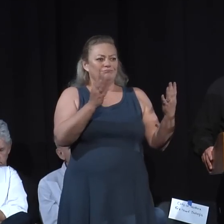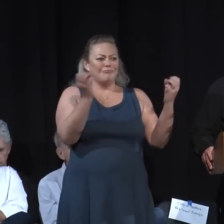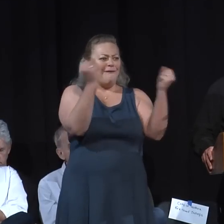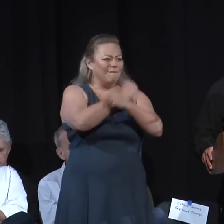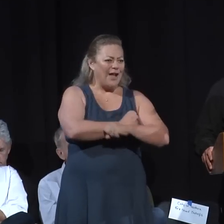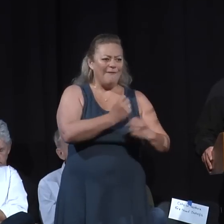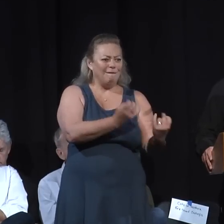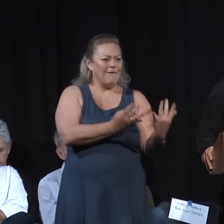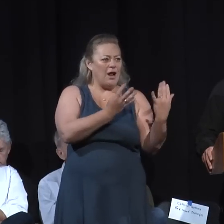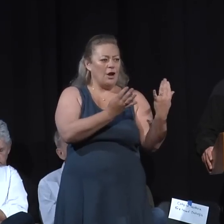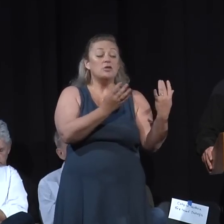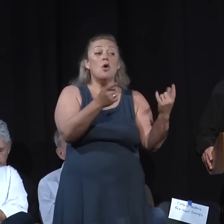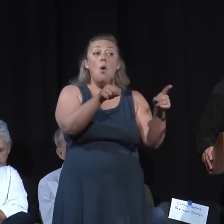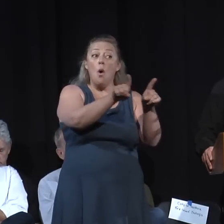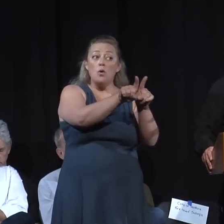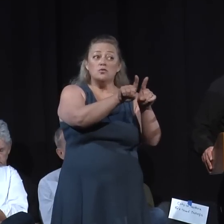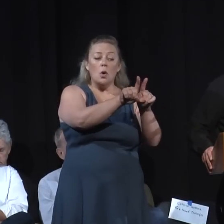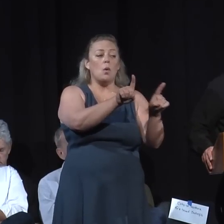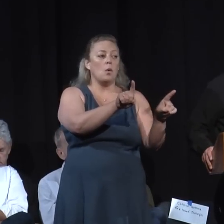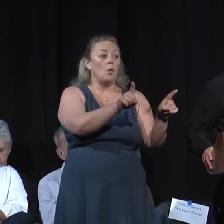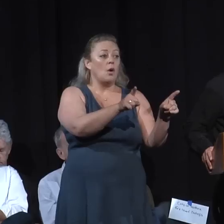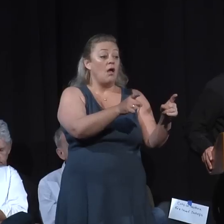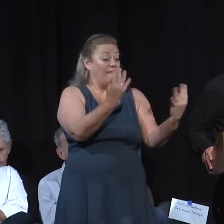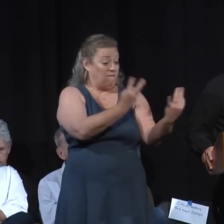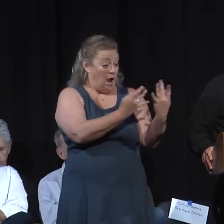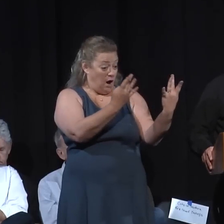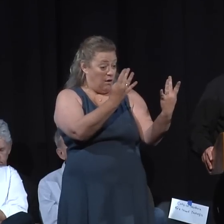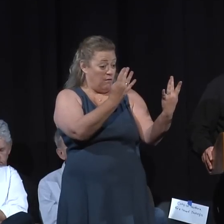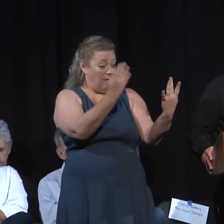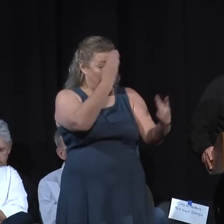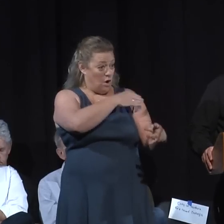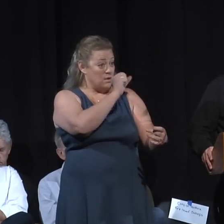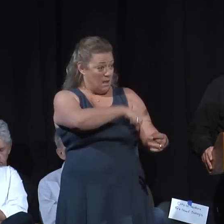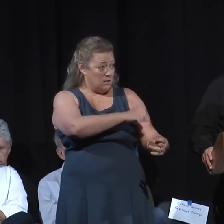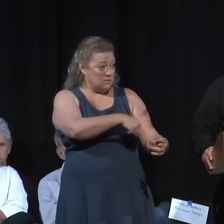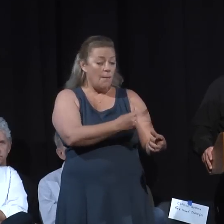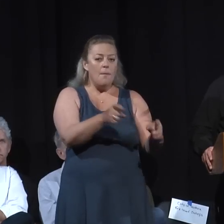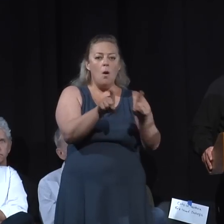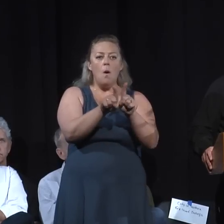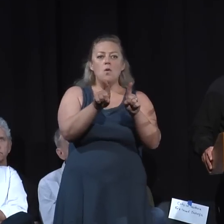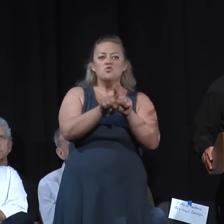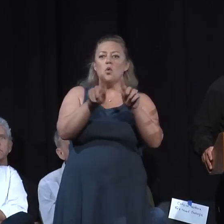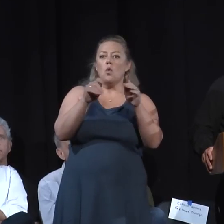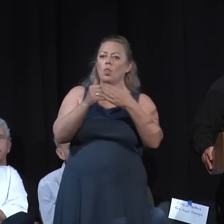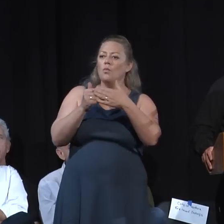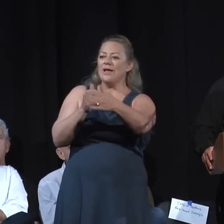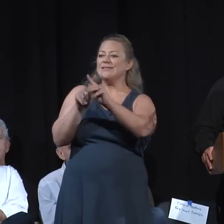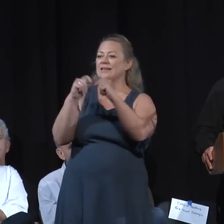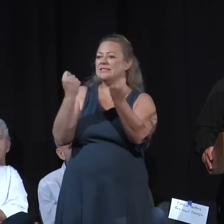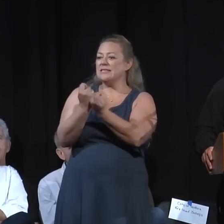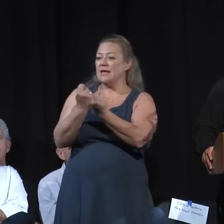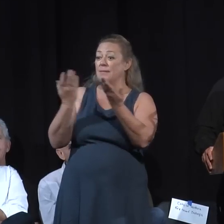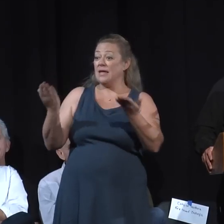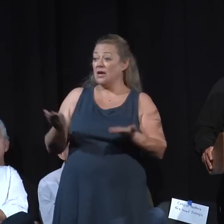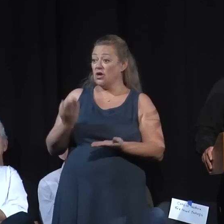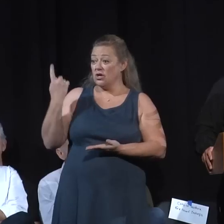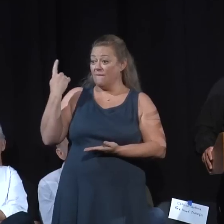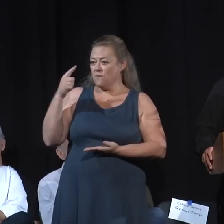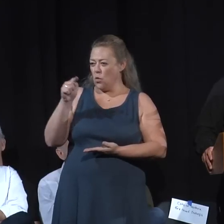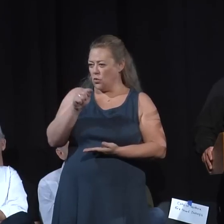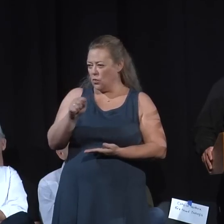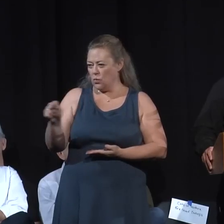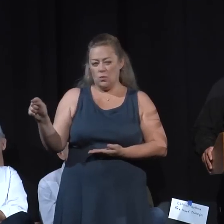their team manages the fire front, the rest of this team is here today for you to make sure that what the fire has done